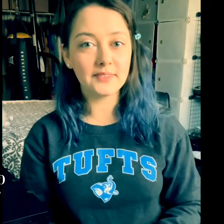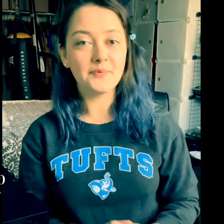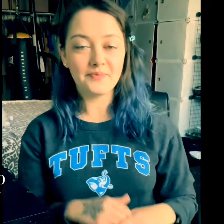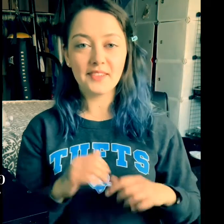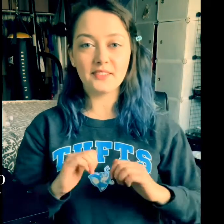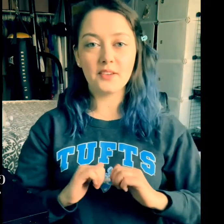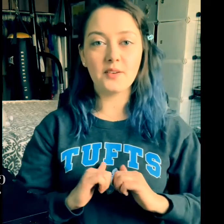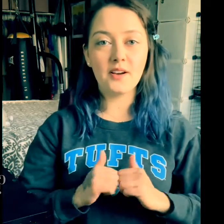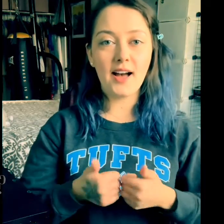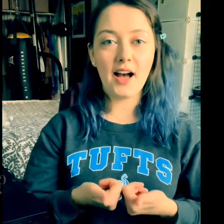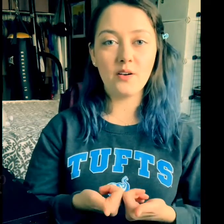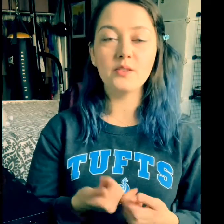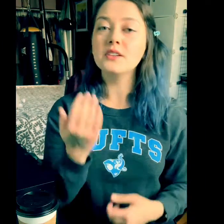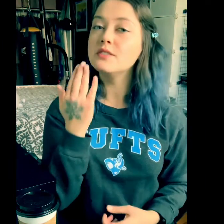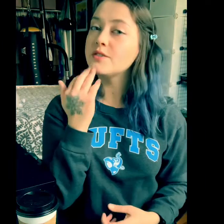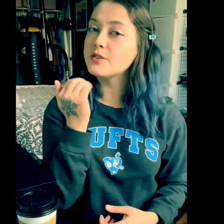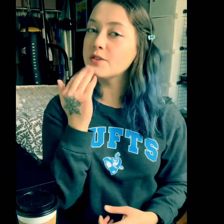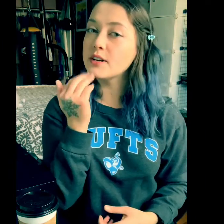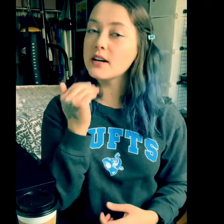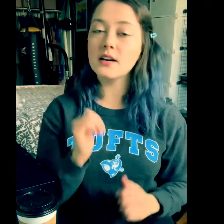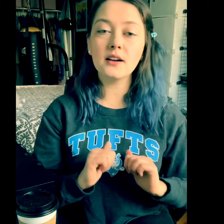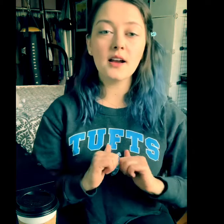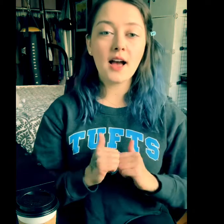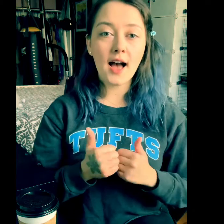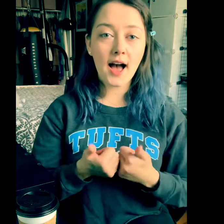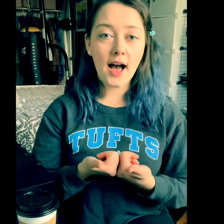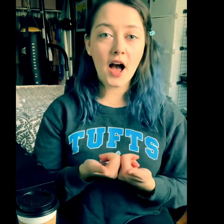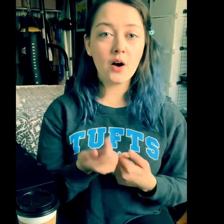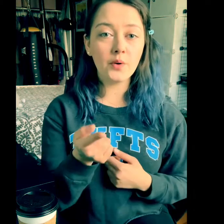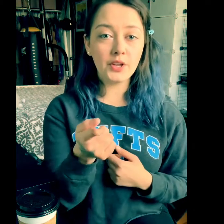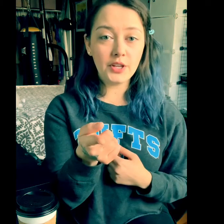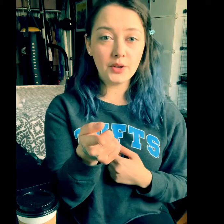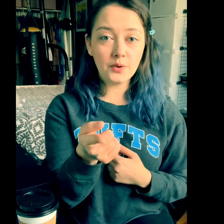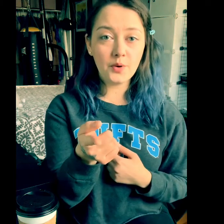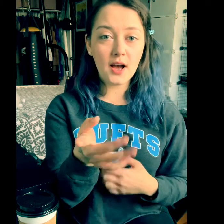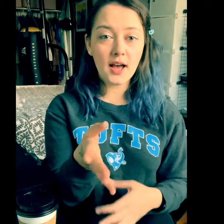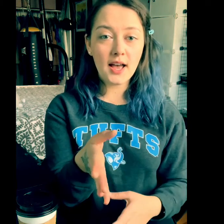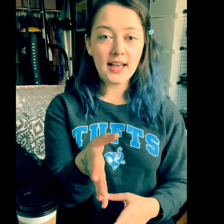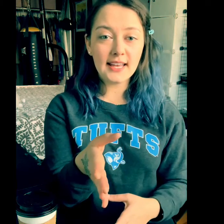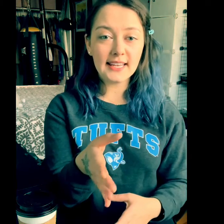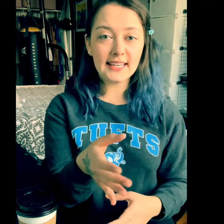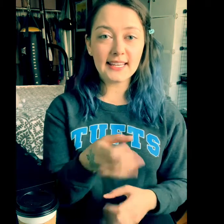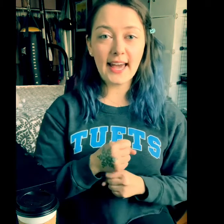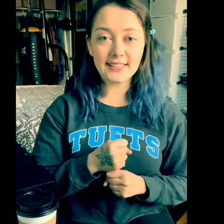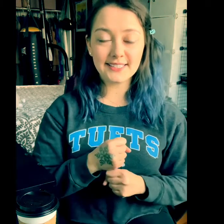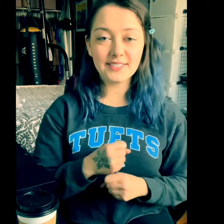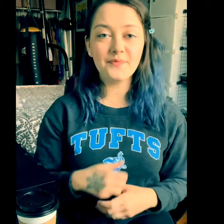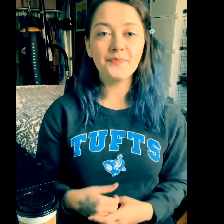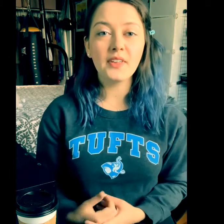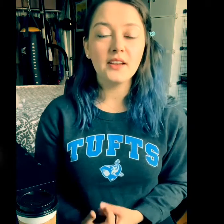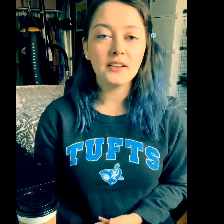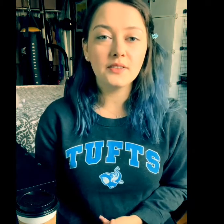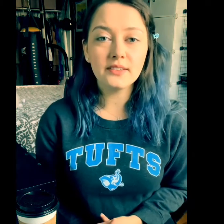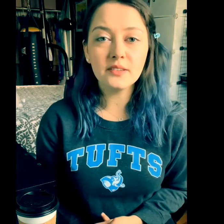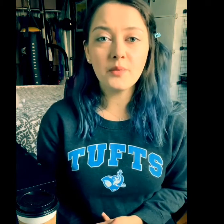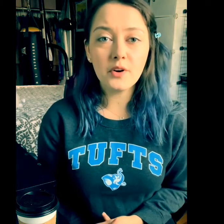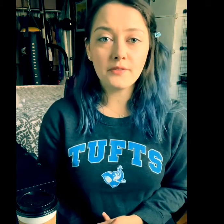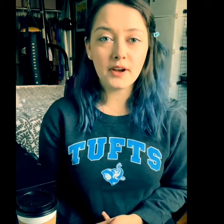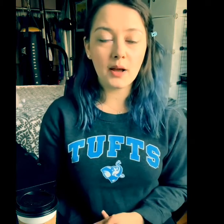So how Sugar How You Get Now this is more of a